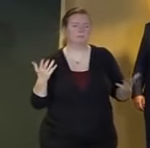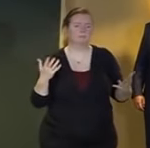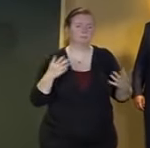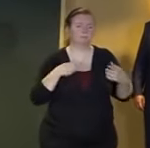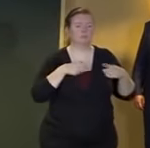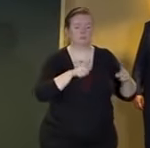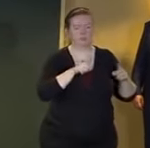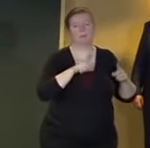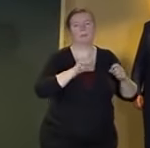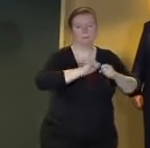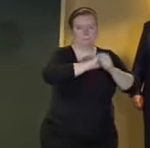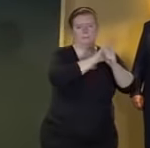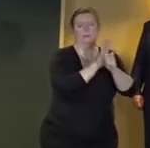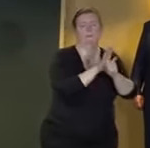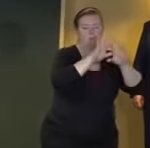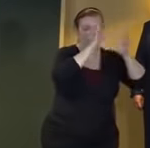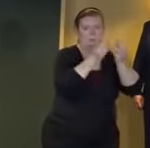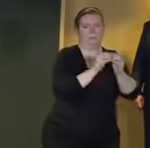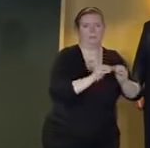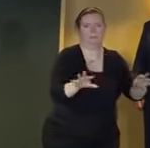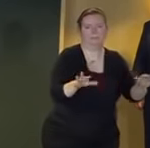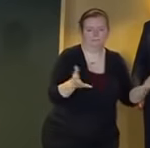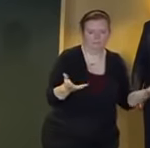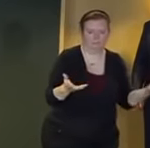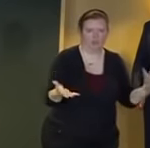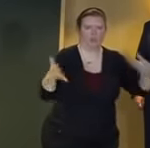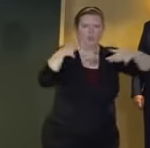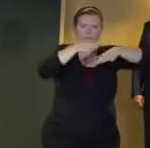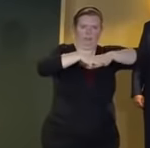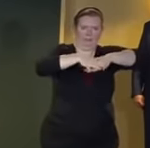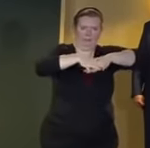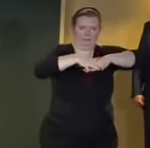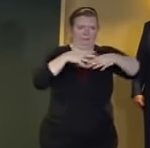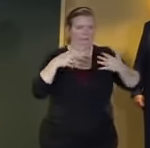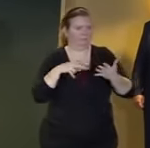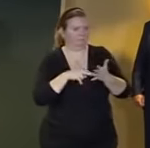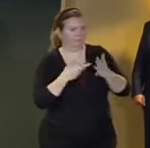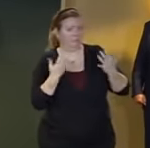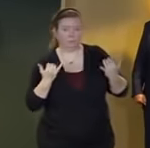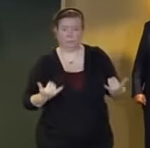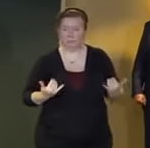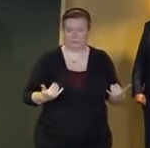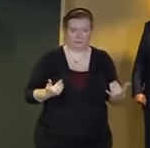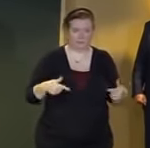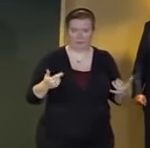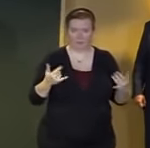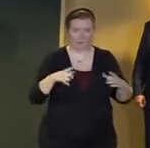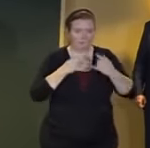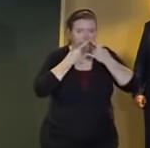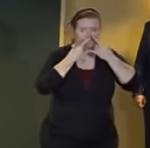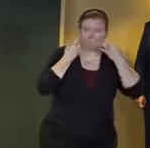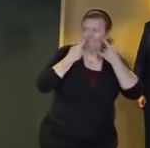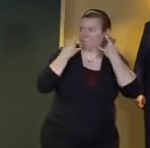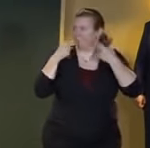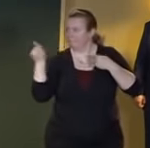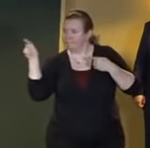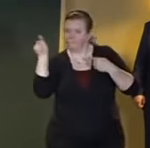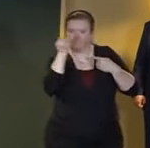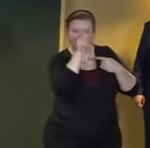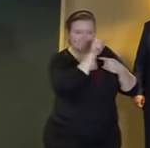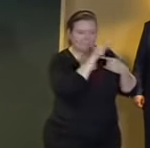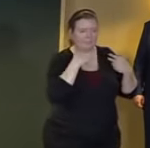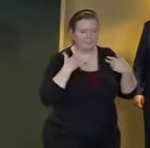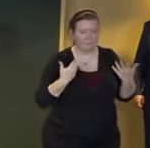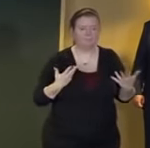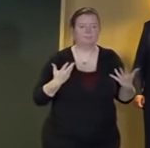and so it it has it informs how we're standing here today face coverings of the capacity we're able to have in this room